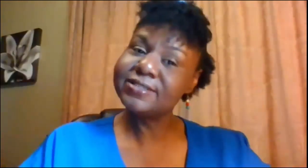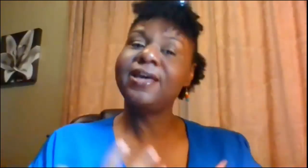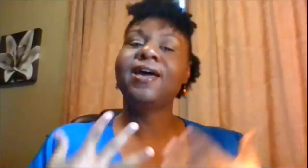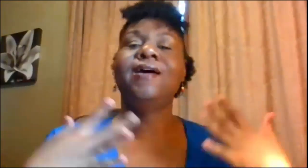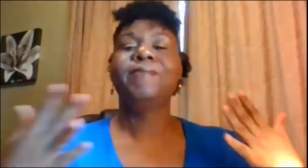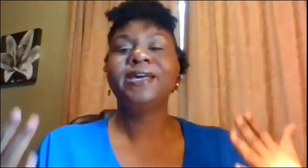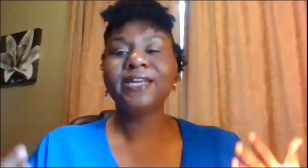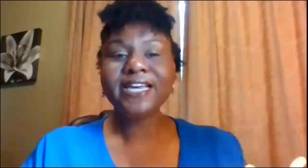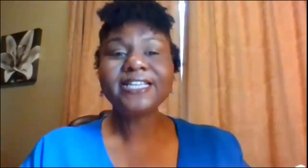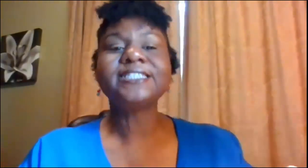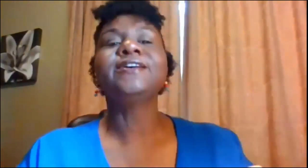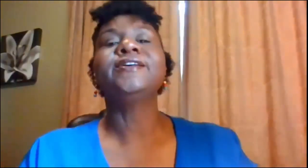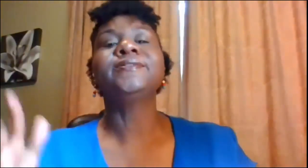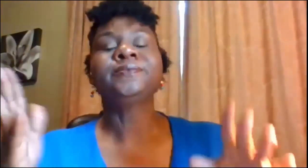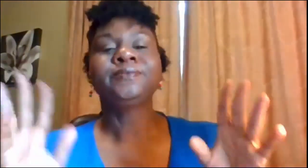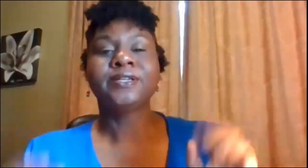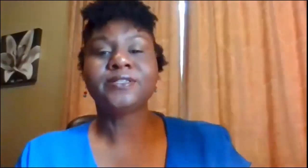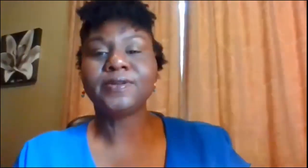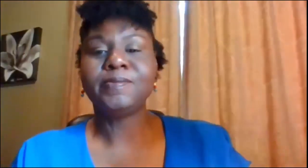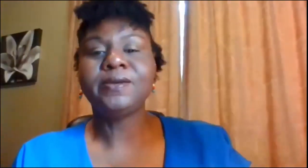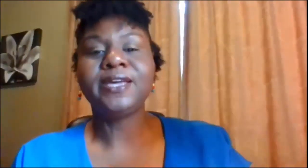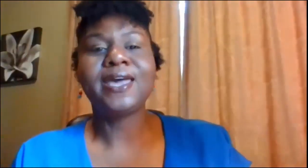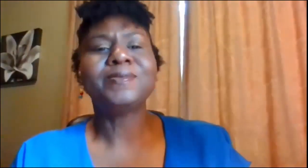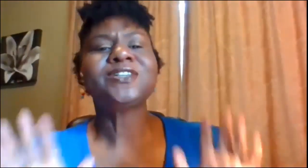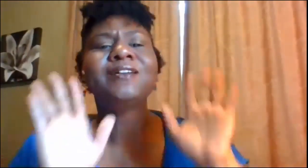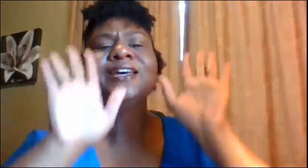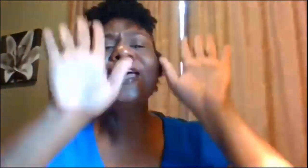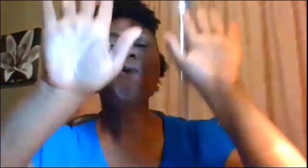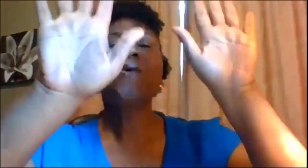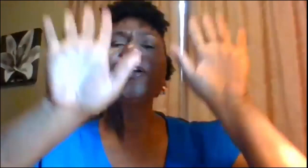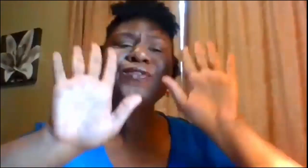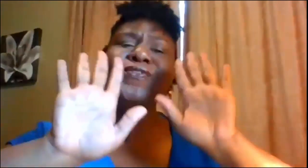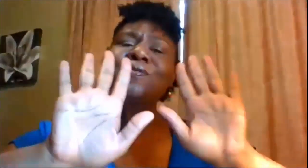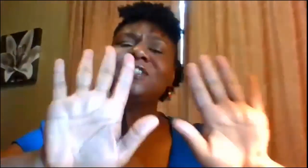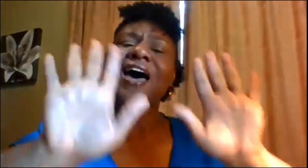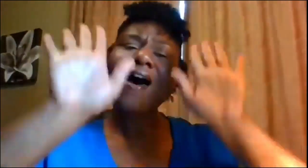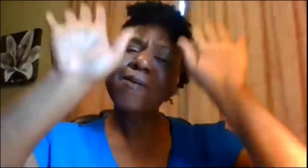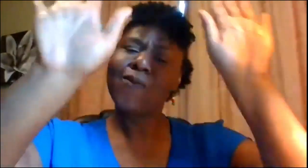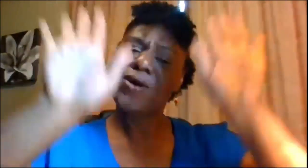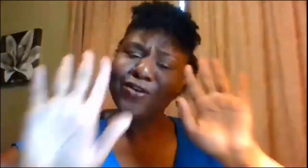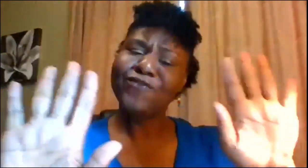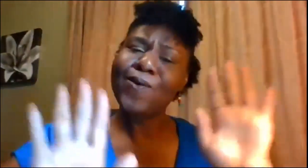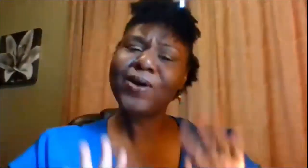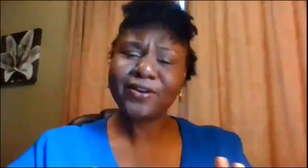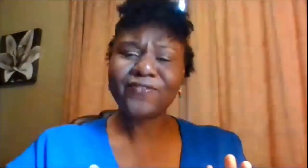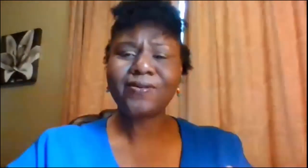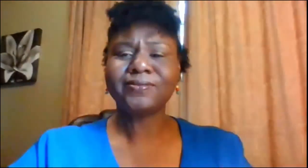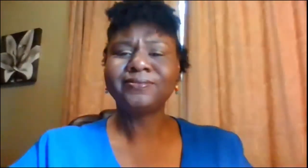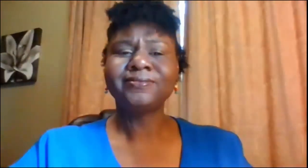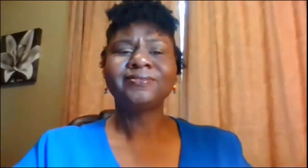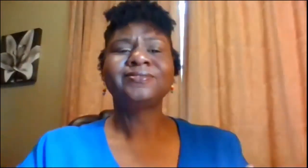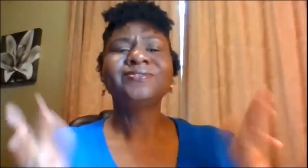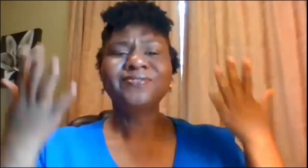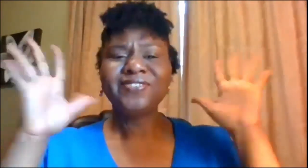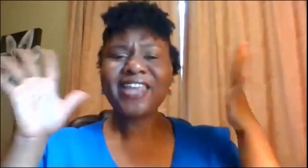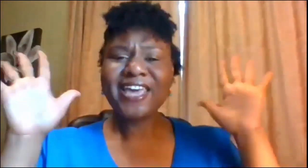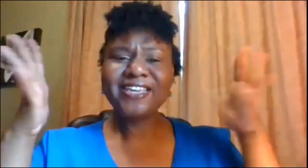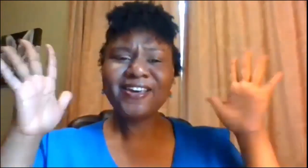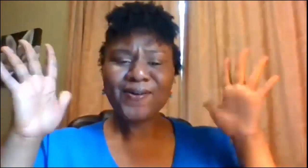and make it easier to communicate but y'all did a wonderful job wonderful wonderful thank you